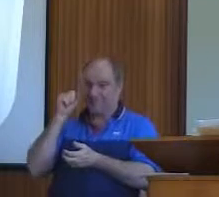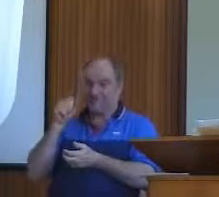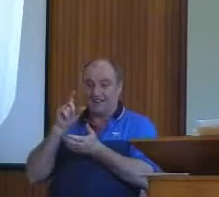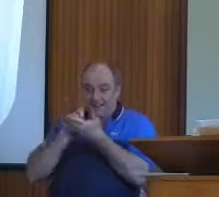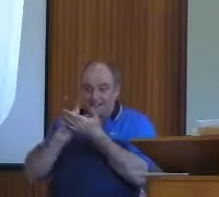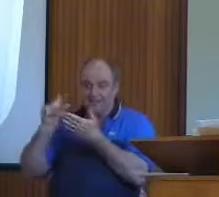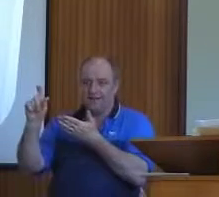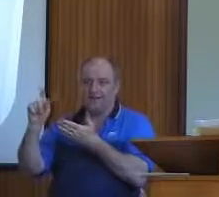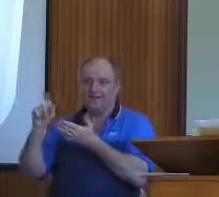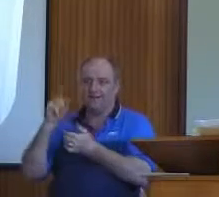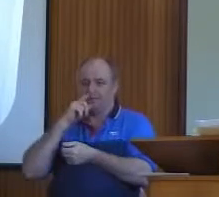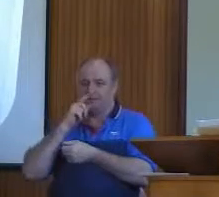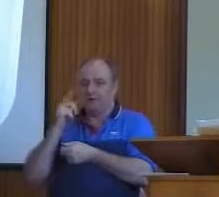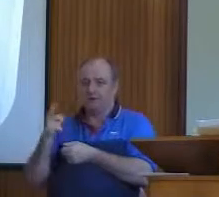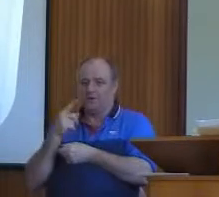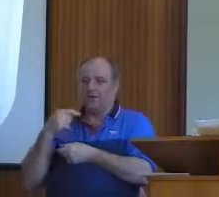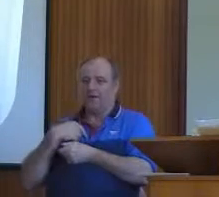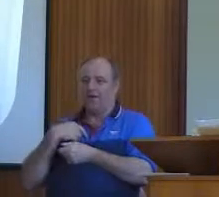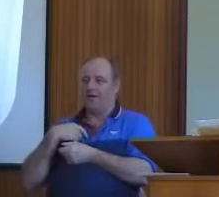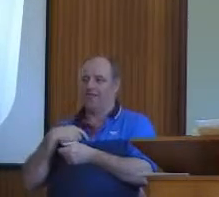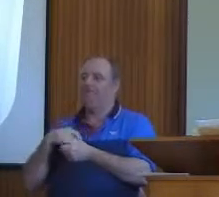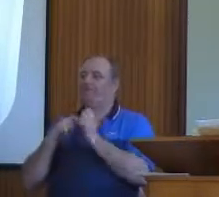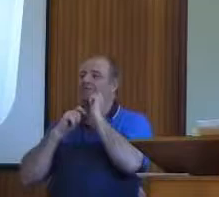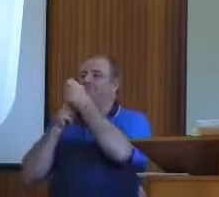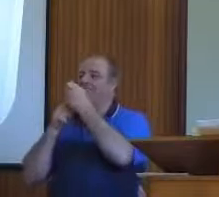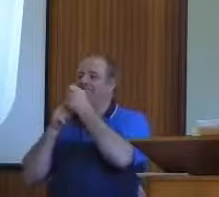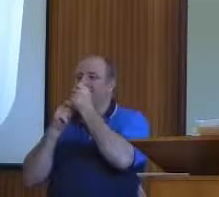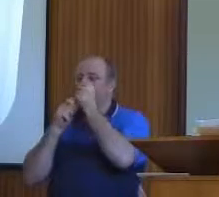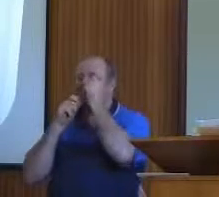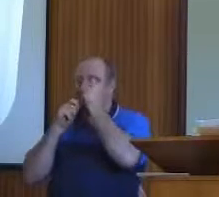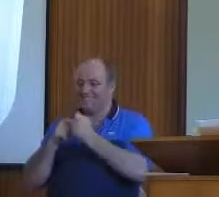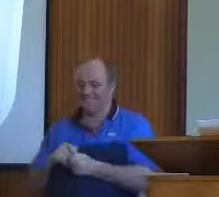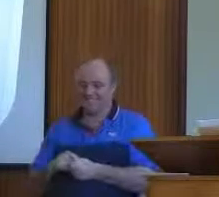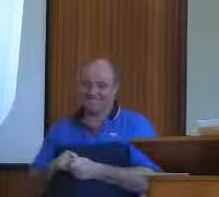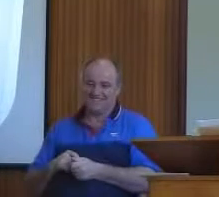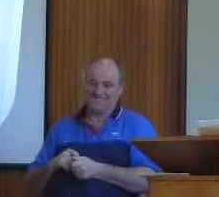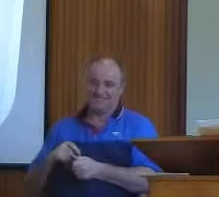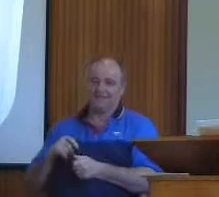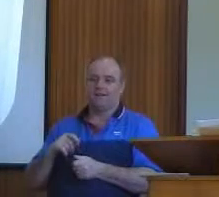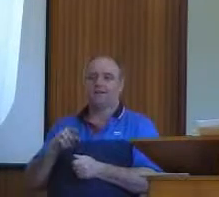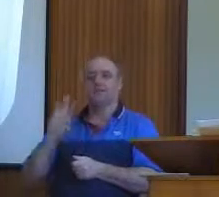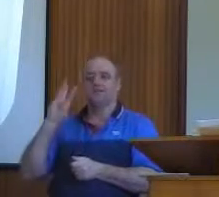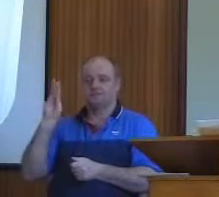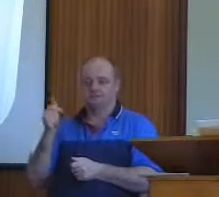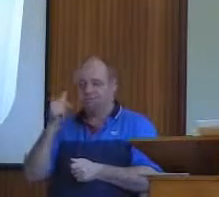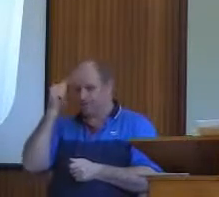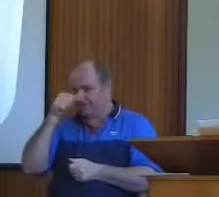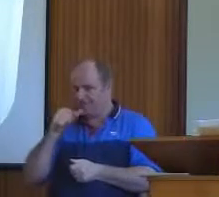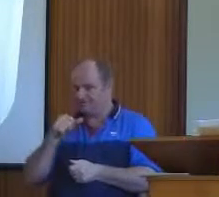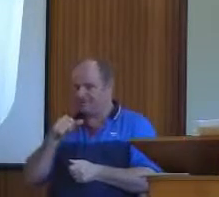time ago. They just used to smile amiably and let me do my stupid thing. But they weren't